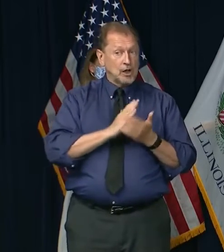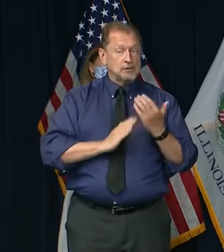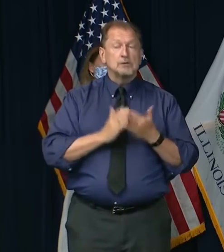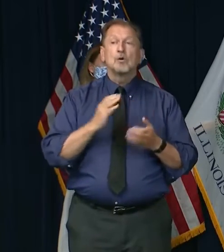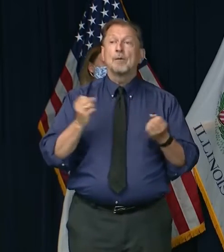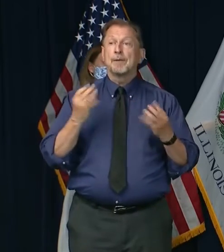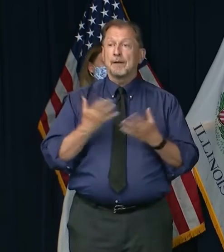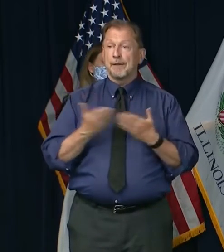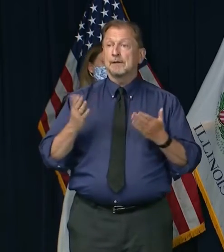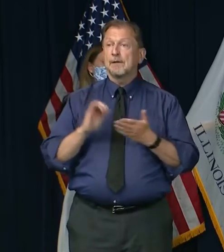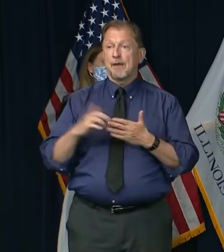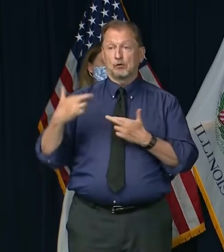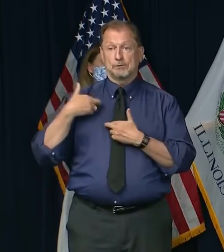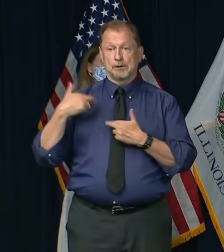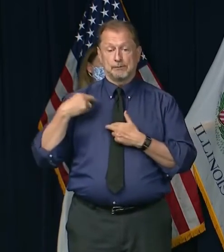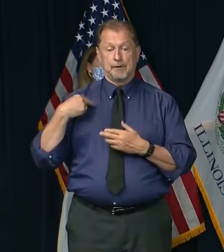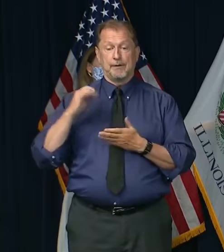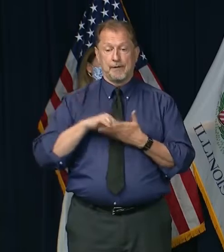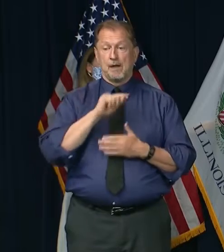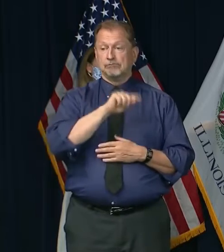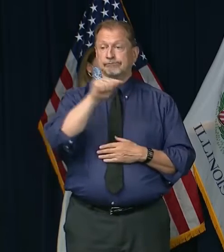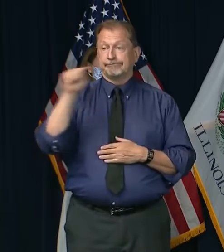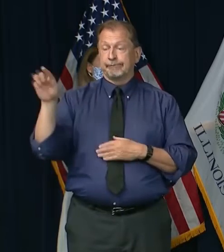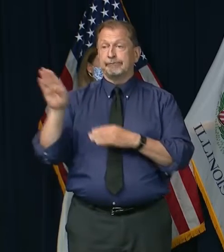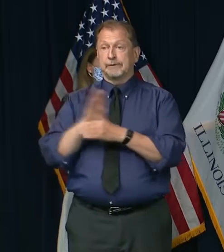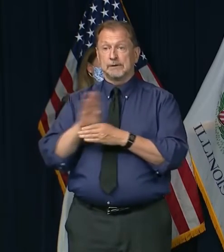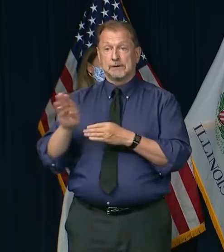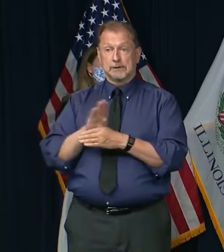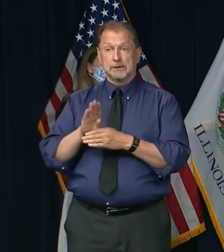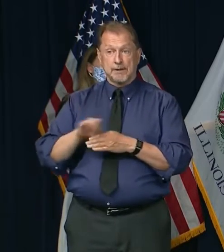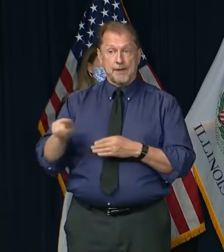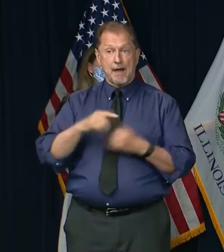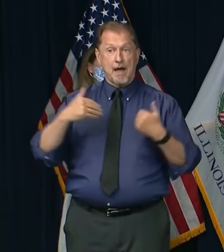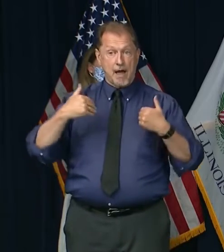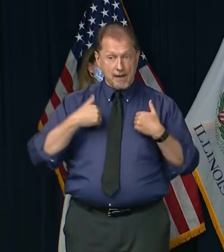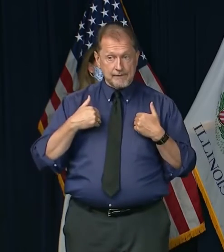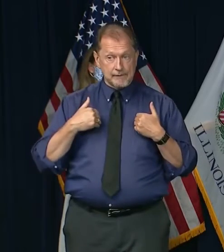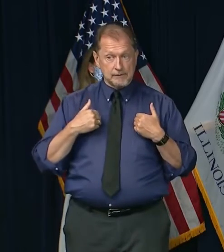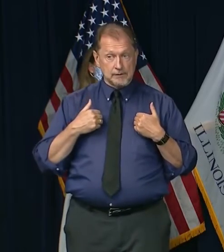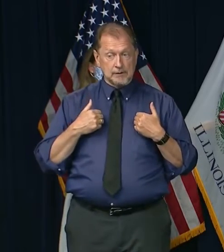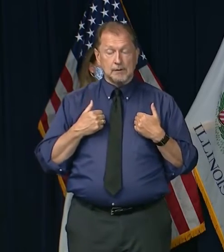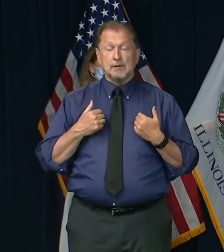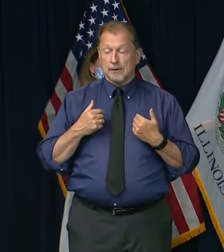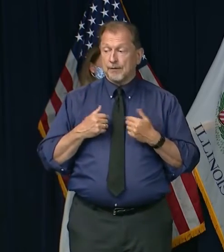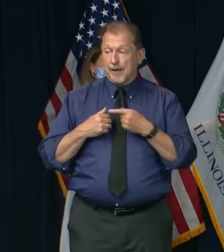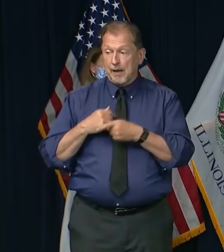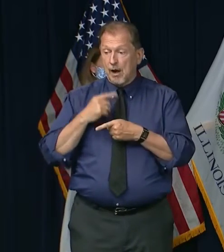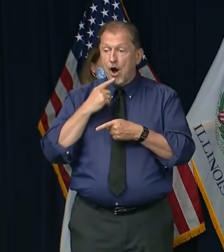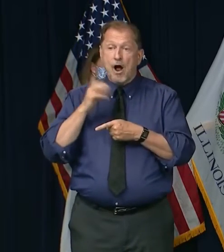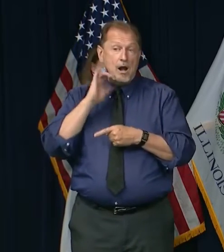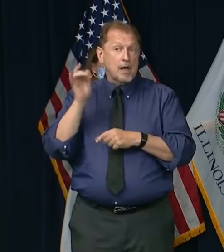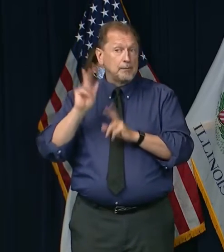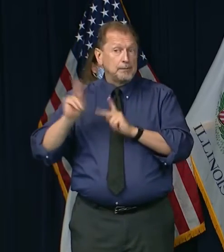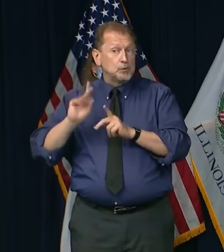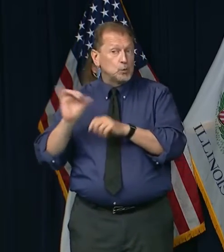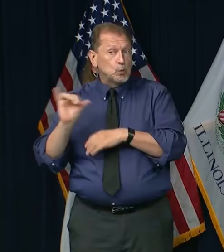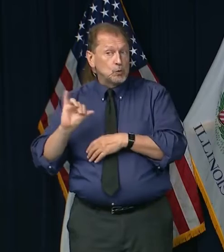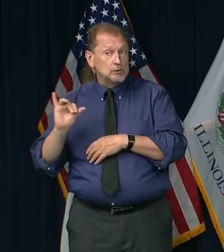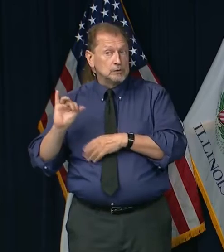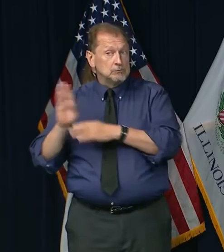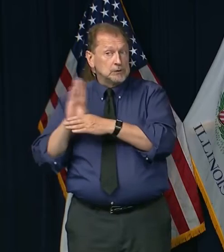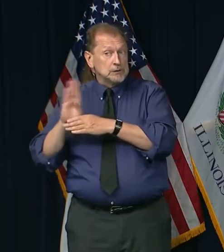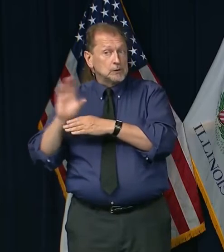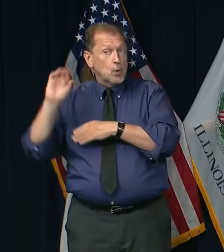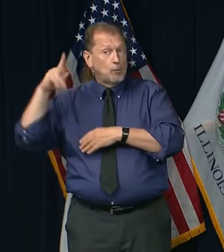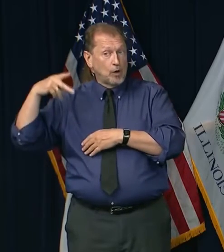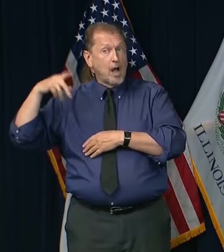lots of things, responsibilities, that businesses as, you know, citizens, corporate citizens of the state of Illinois must